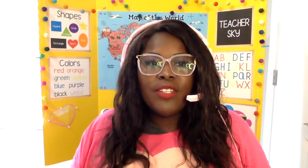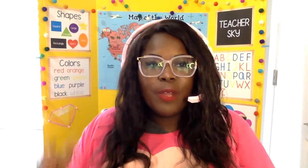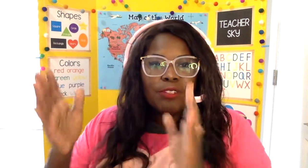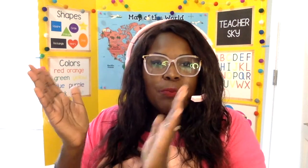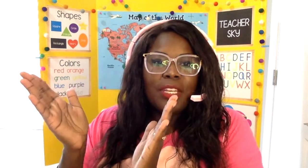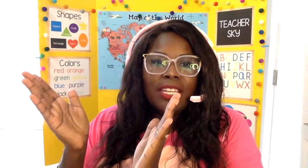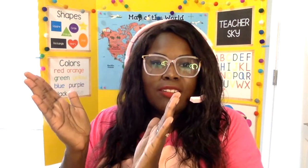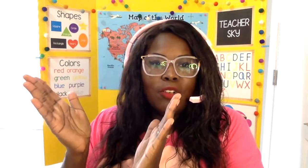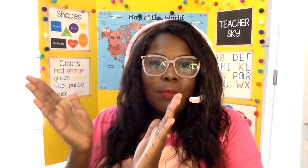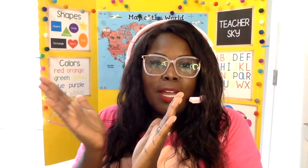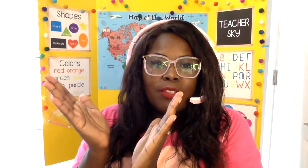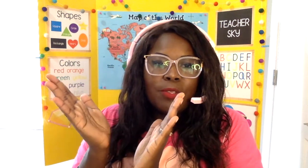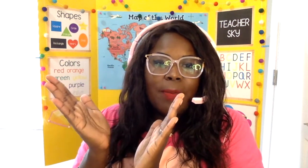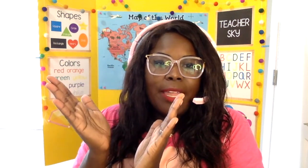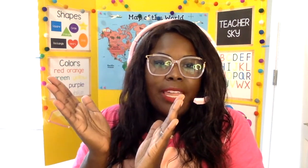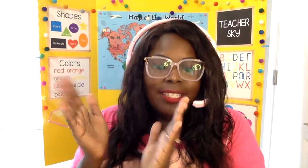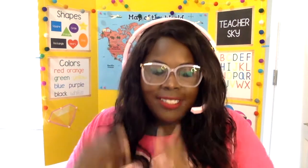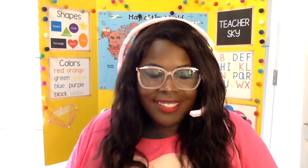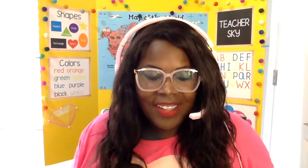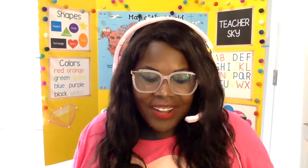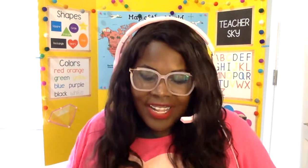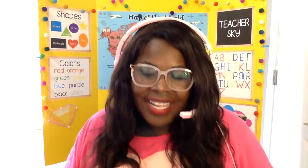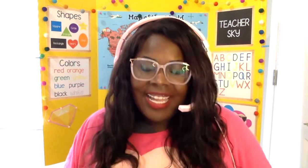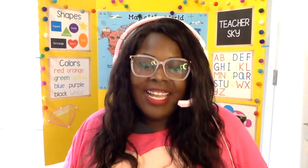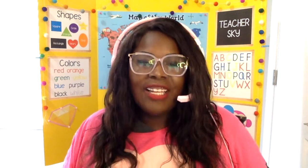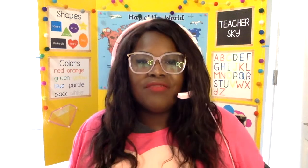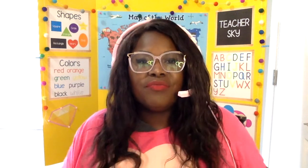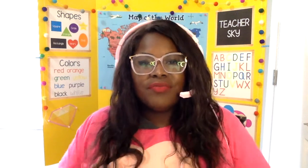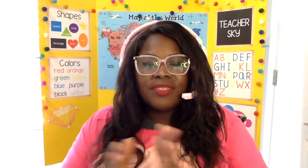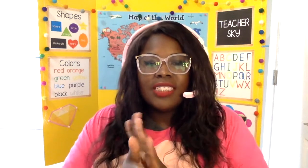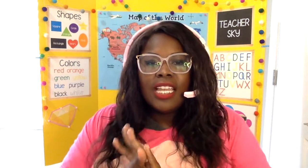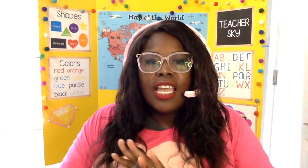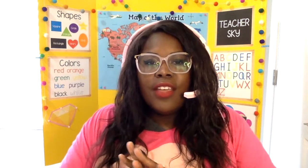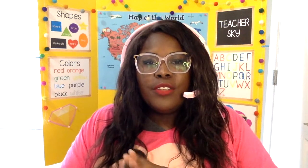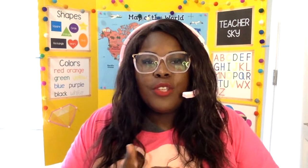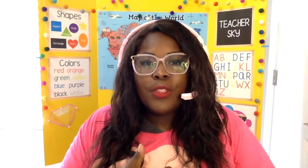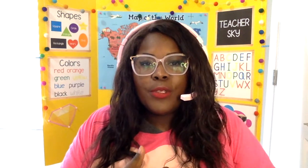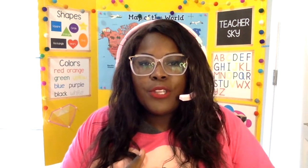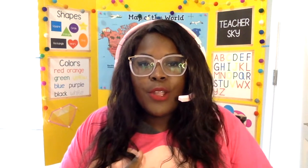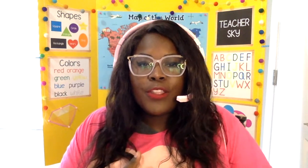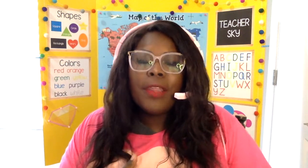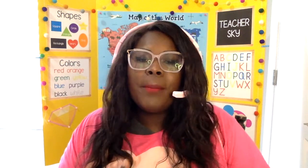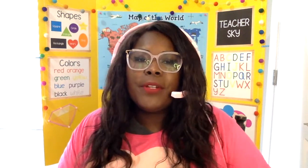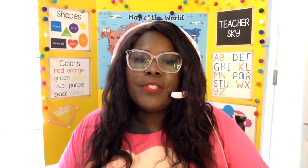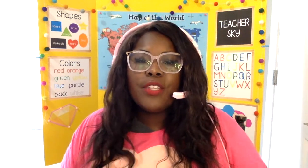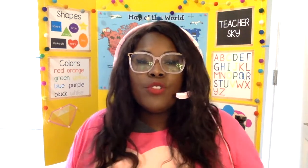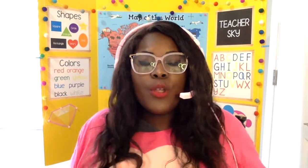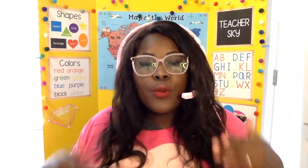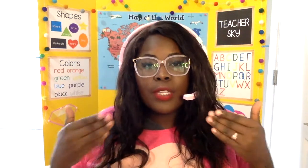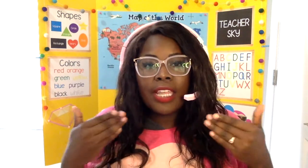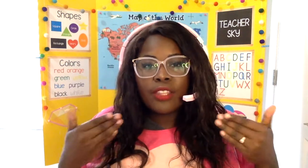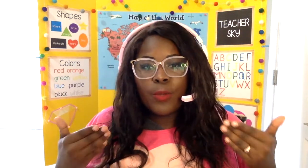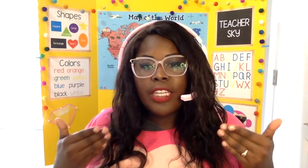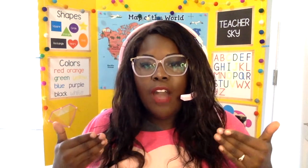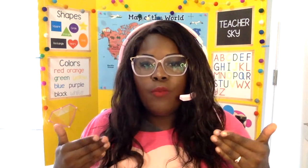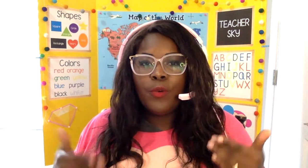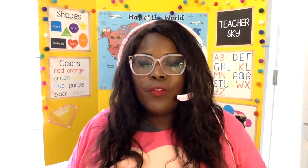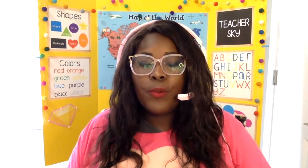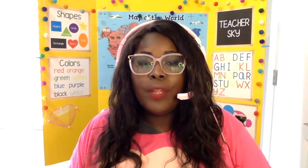do I'll just put it in a little box with my hands in there um so those are the numbers so like they're really helpful for when